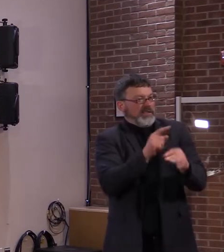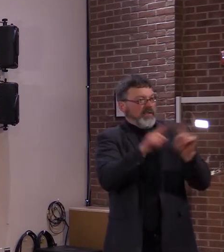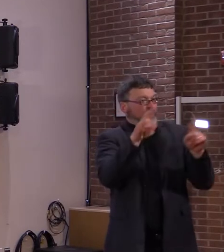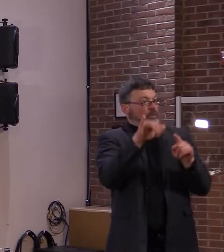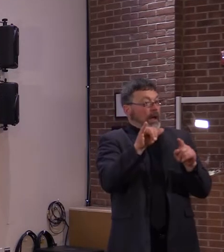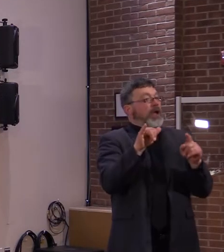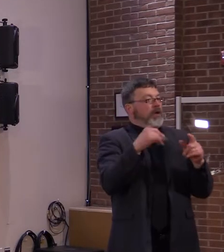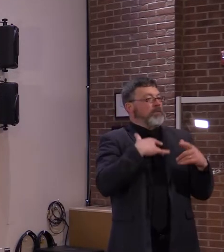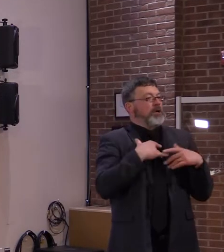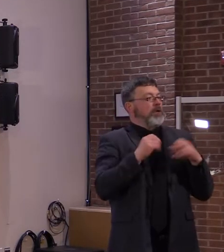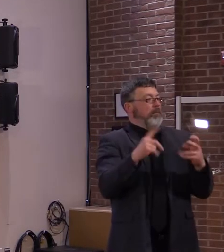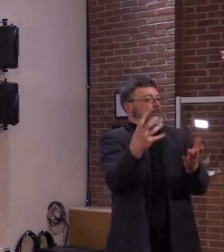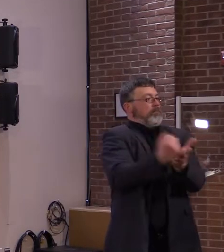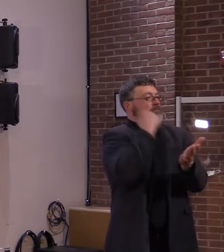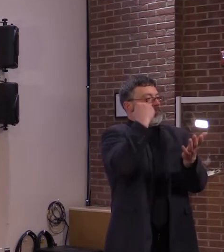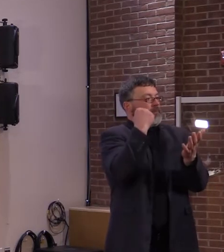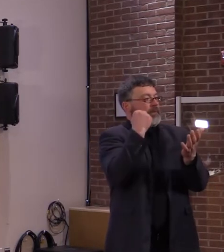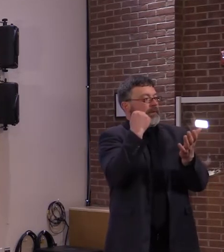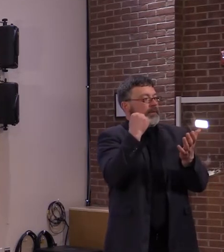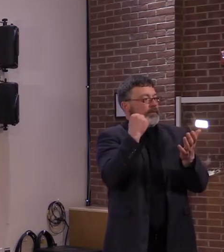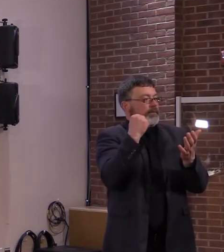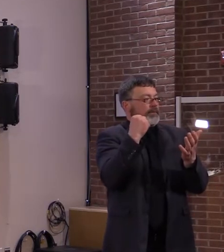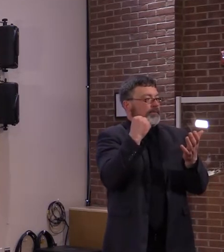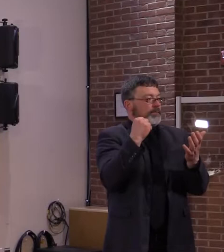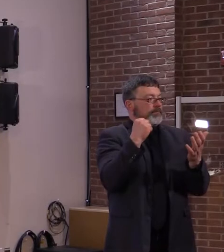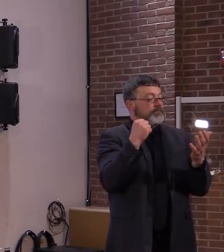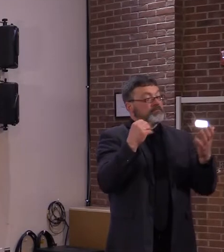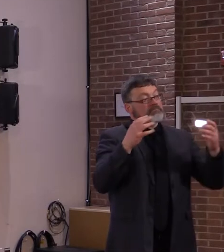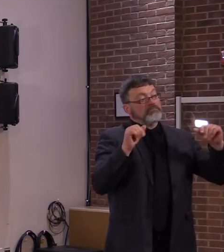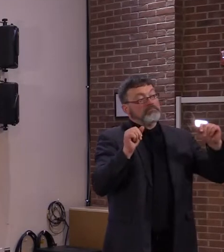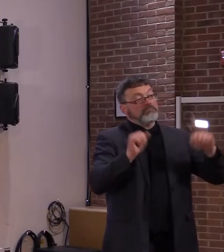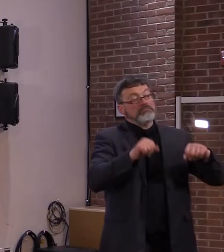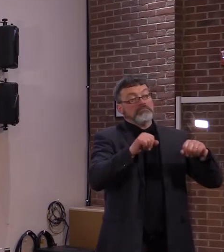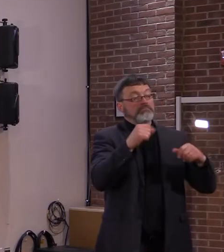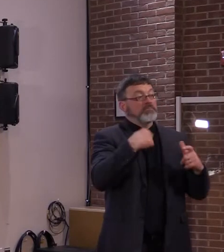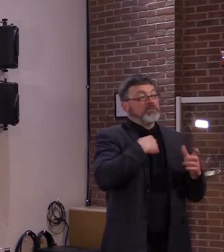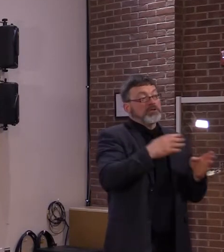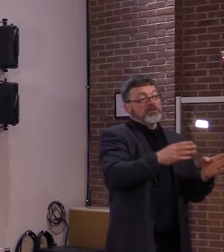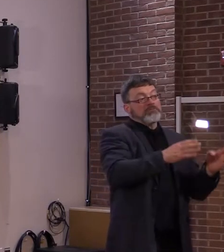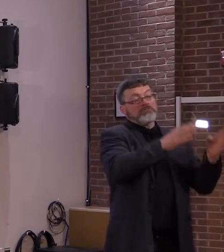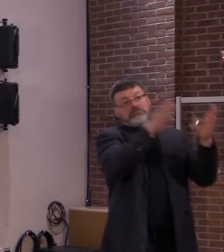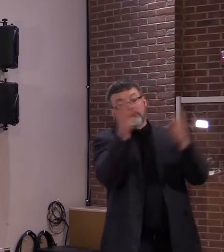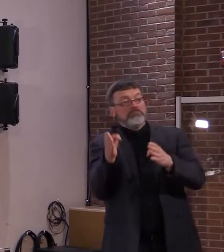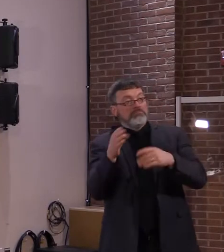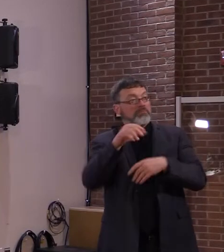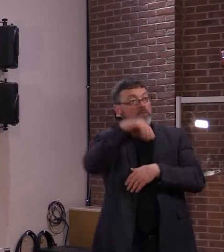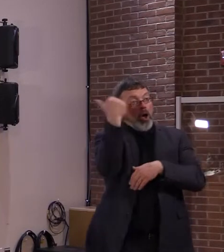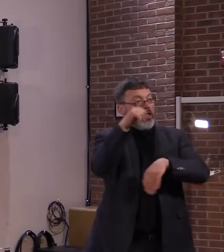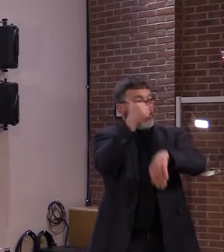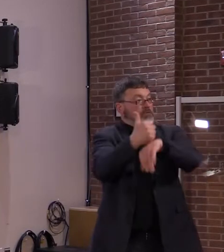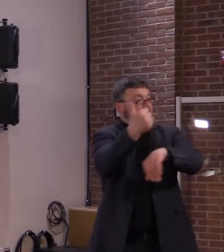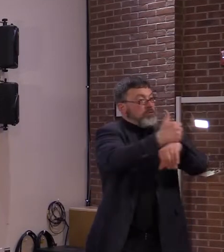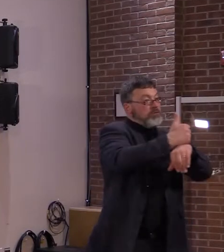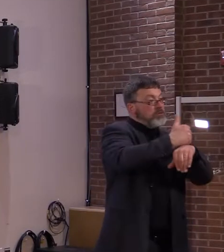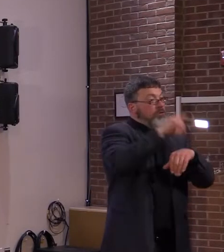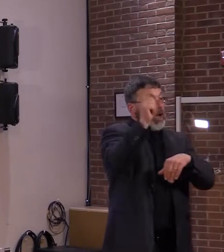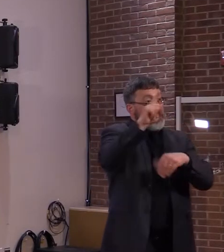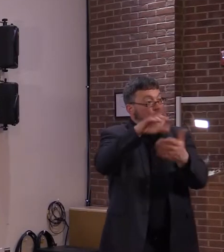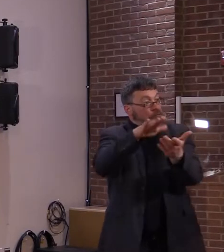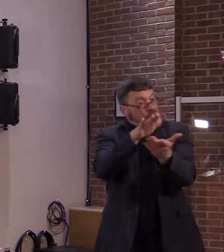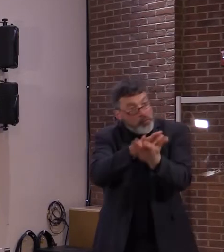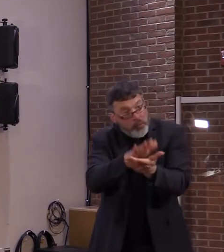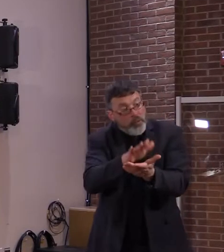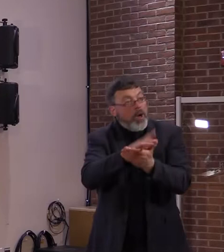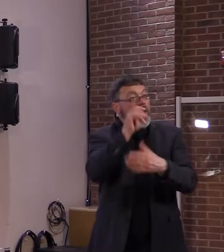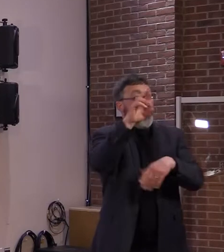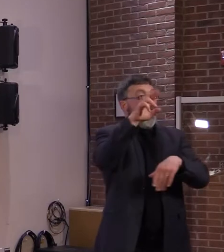We may start looking at other sectors of our work sites and educational sectors as well. And we're hoping